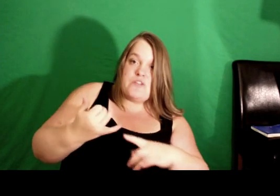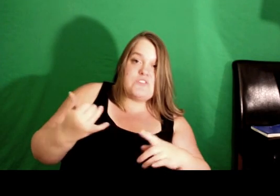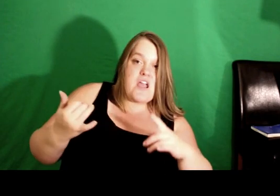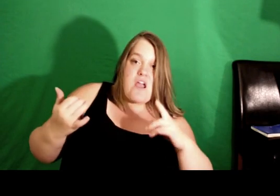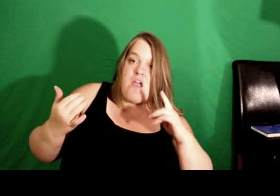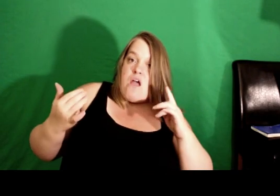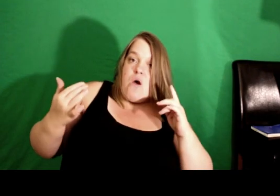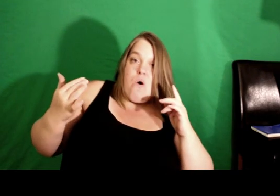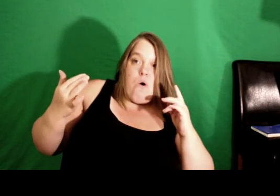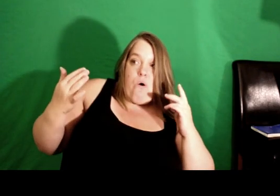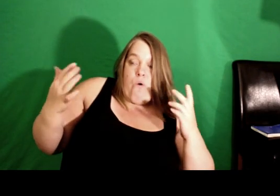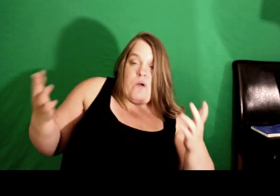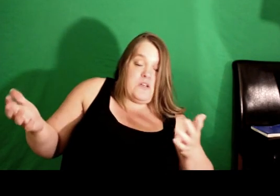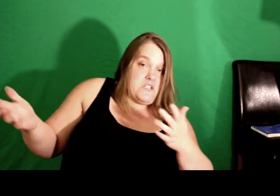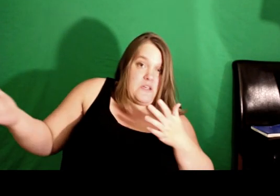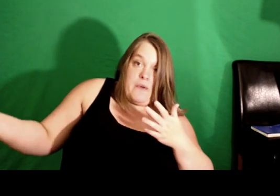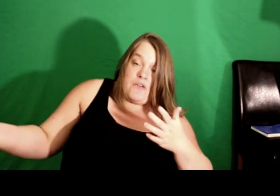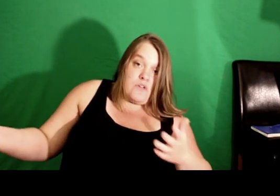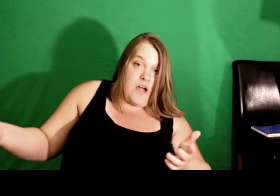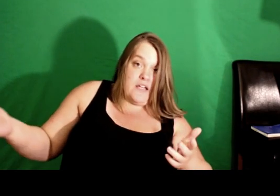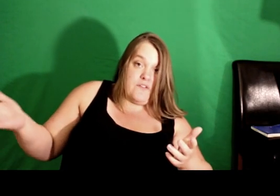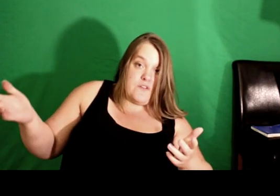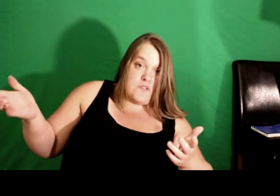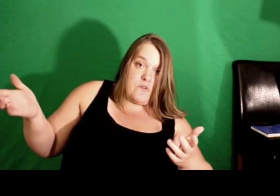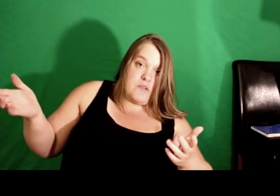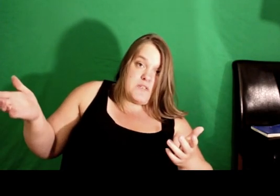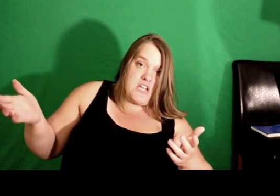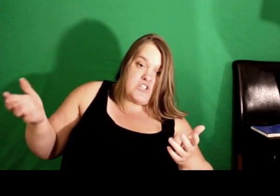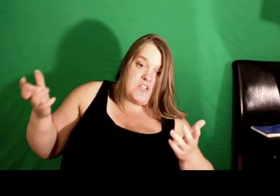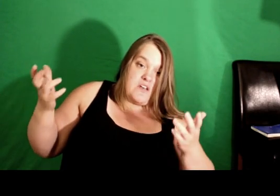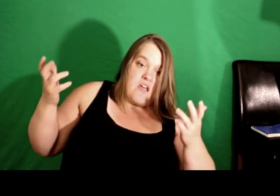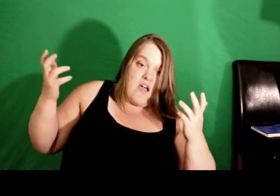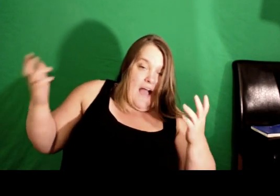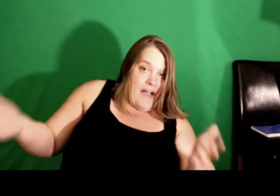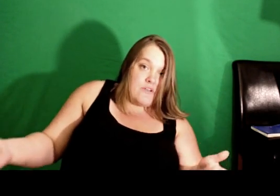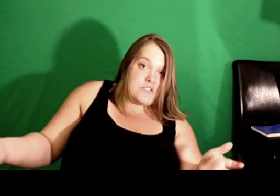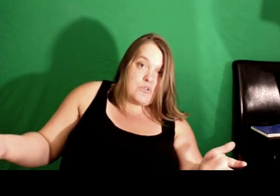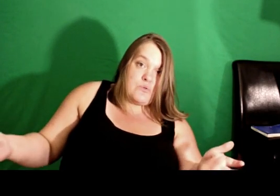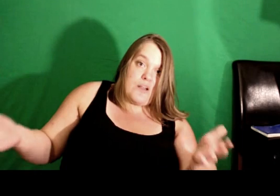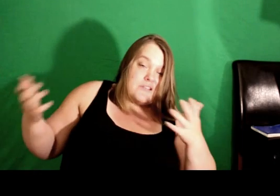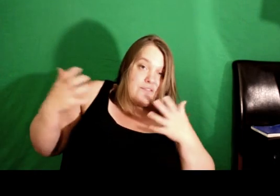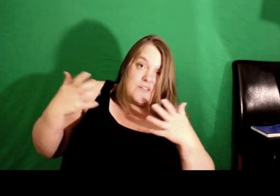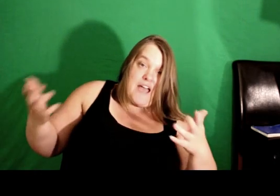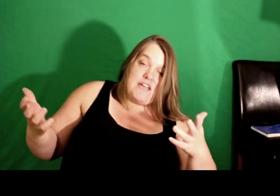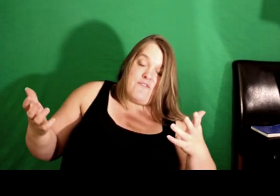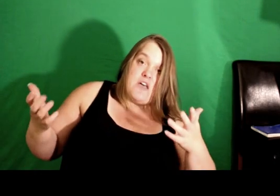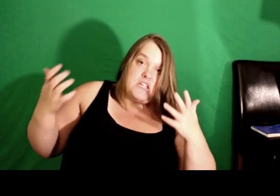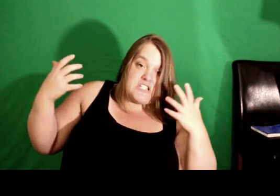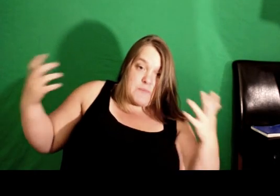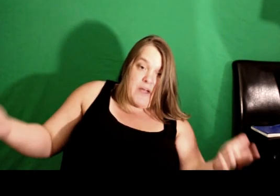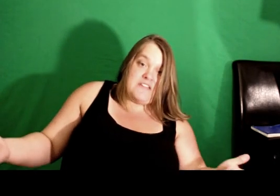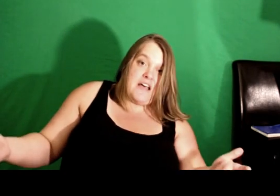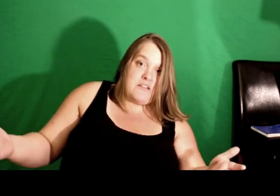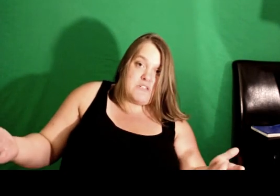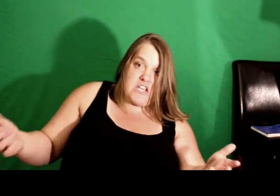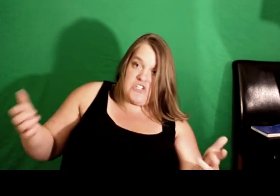wheelchair or just some other kind of physical limitation, how to live life despite that limitation.